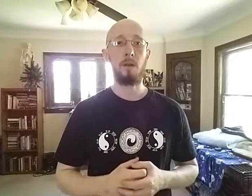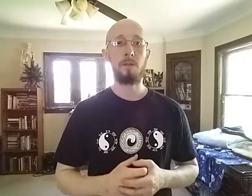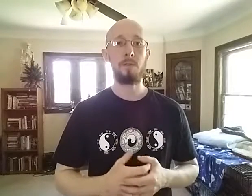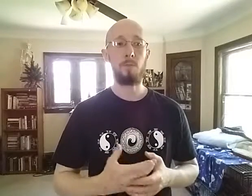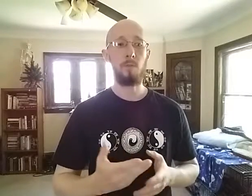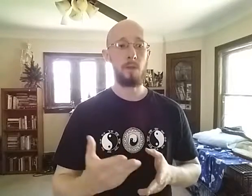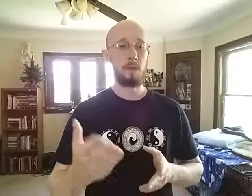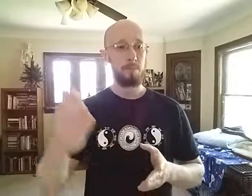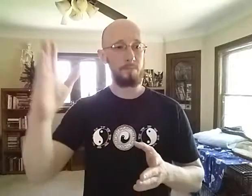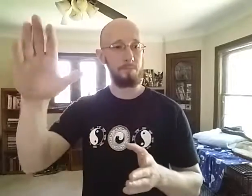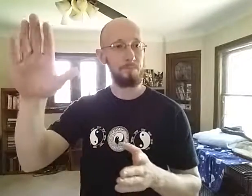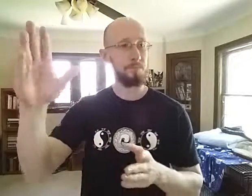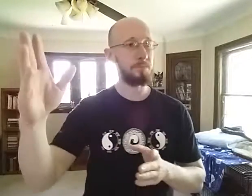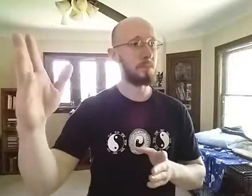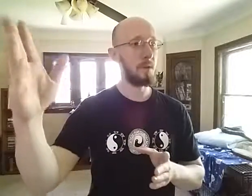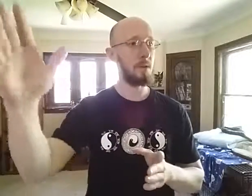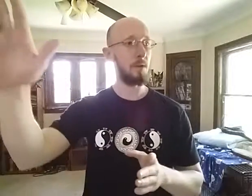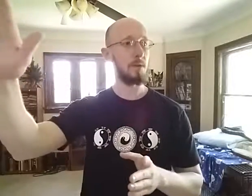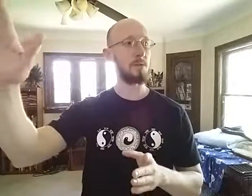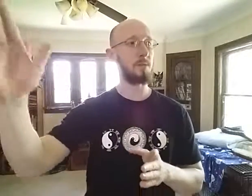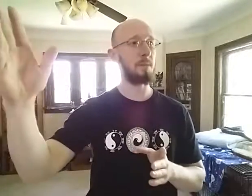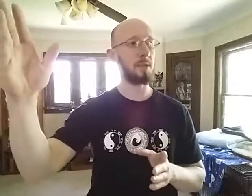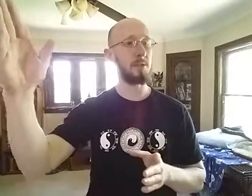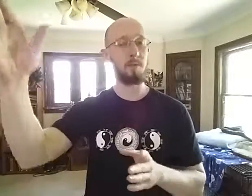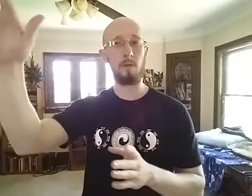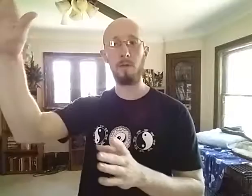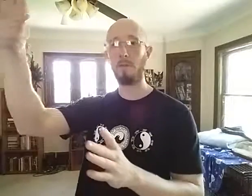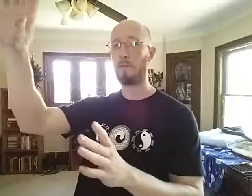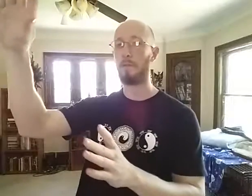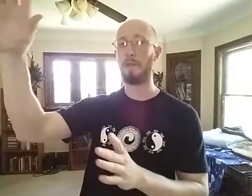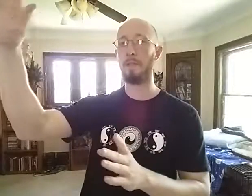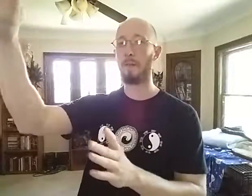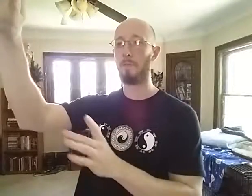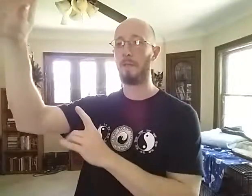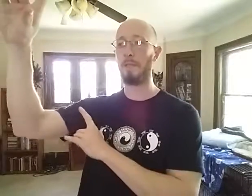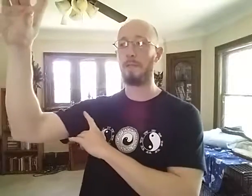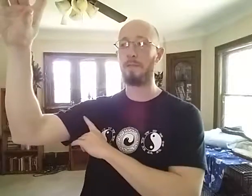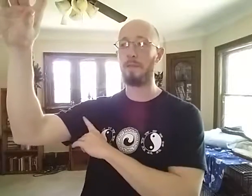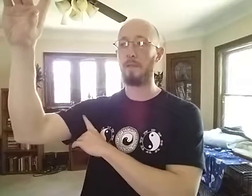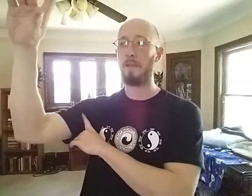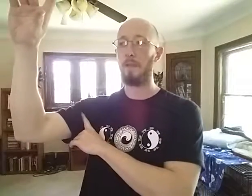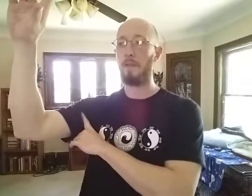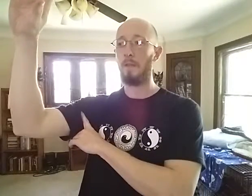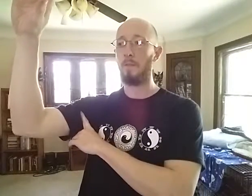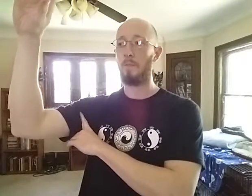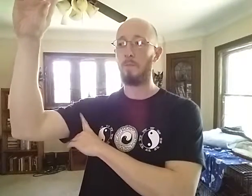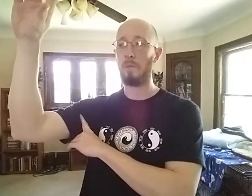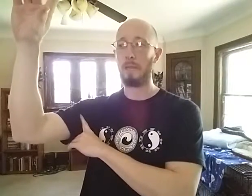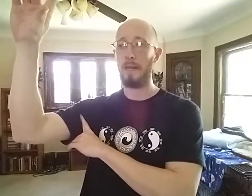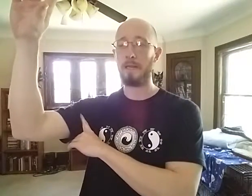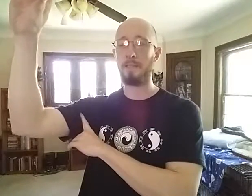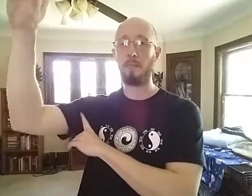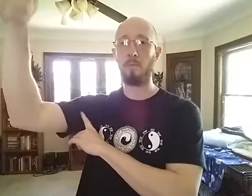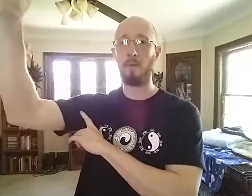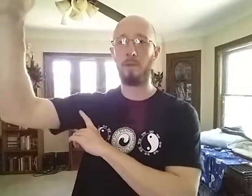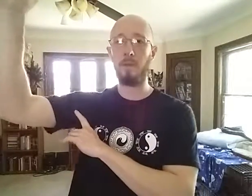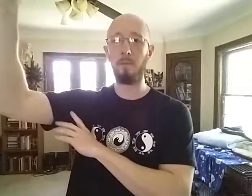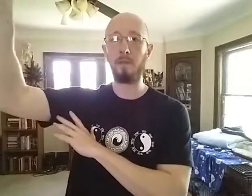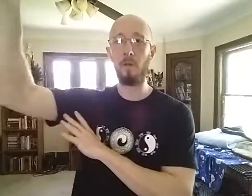So you also want to make sure that not only is it relaxed and in one thing, but the